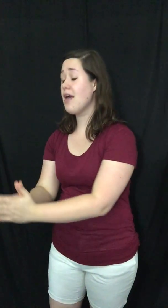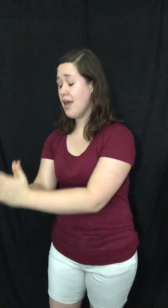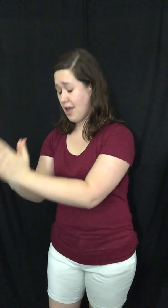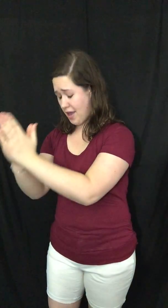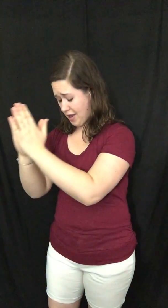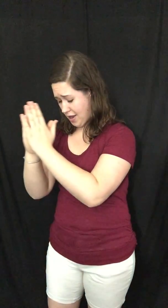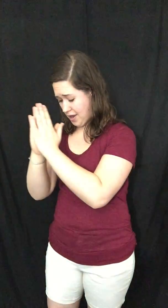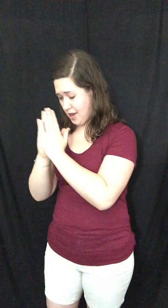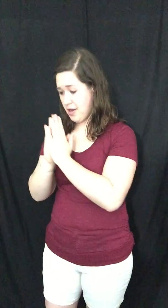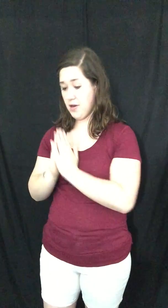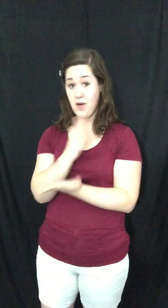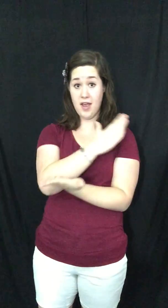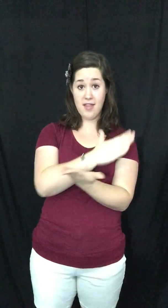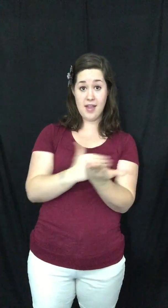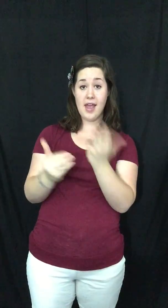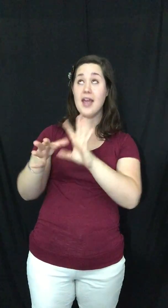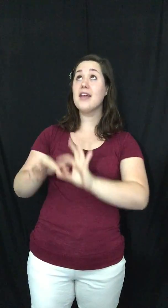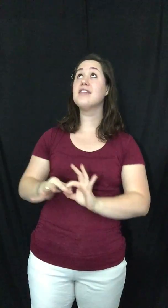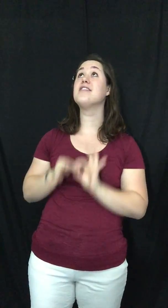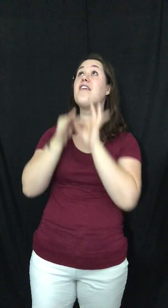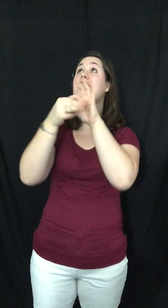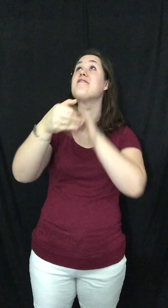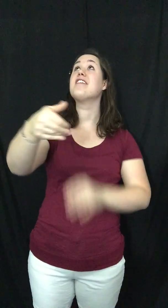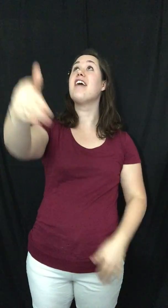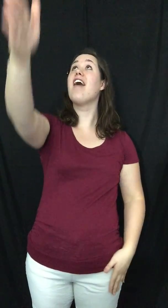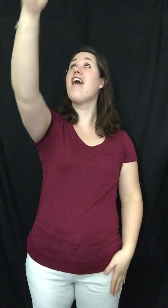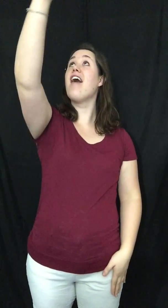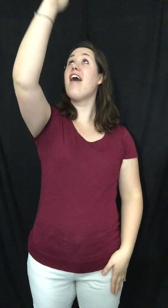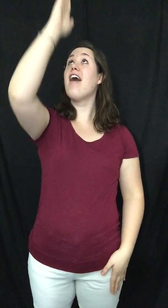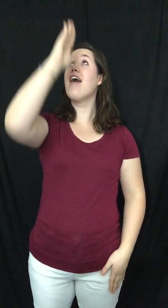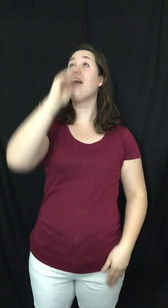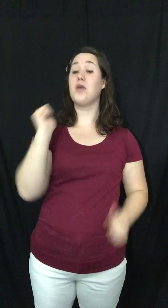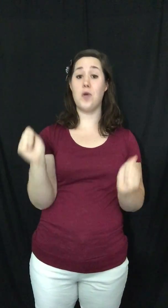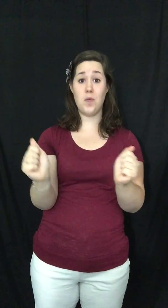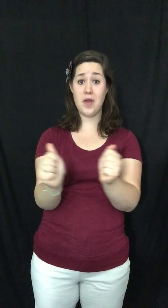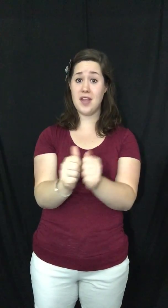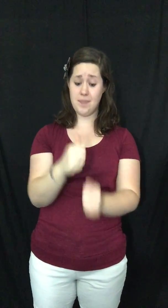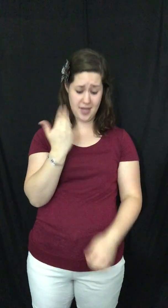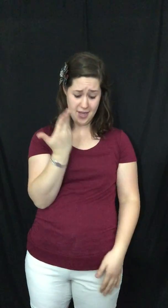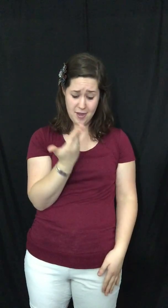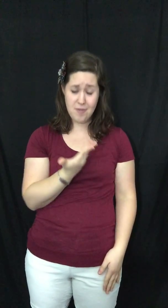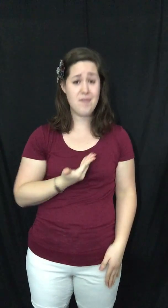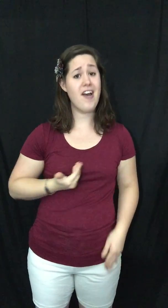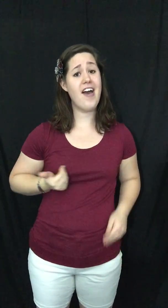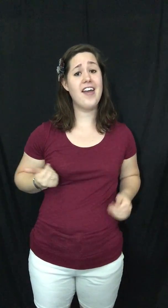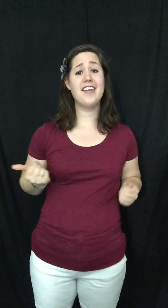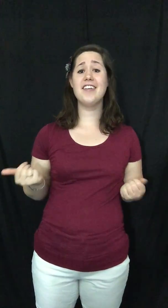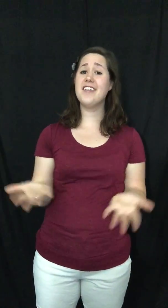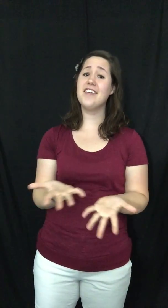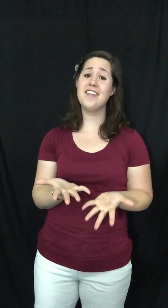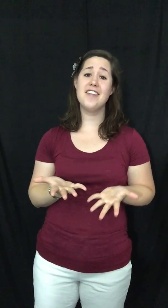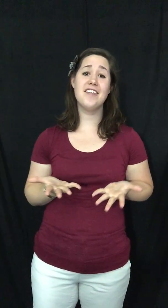That's a prayer, the hands of God with me right here